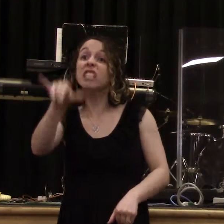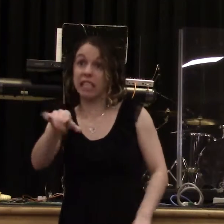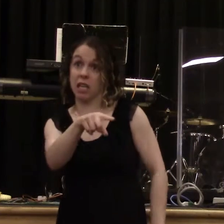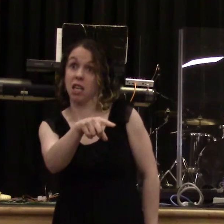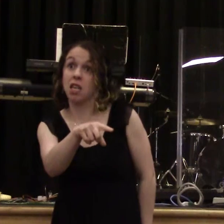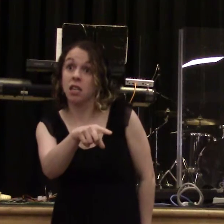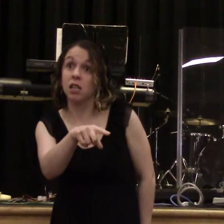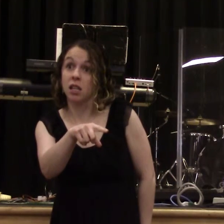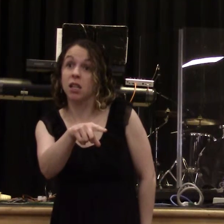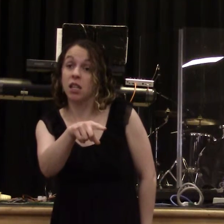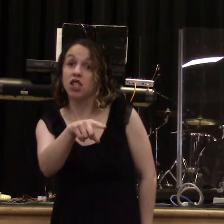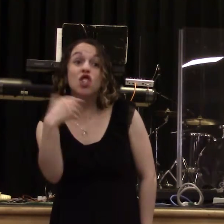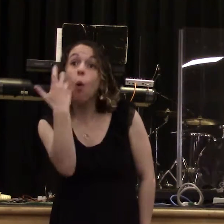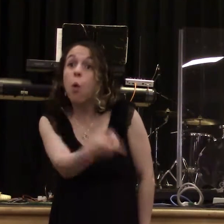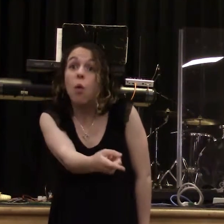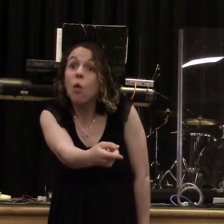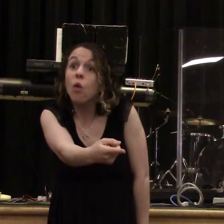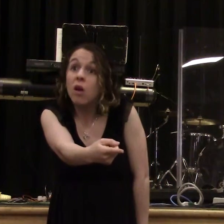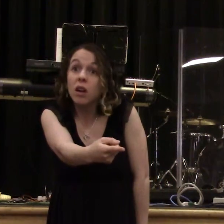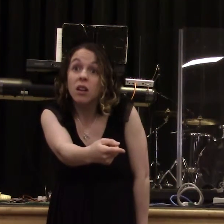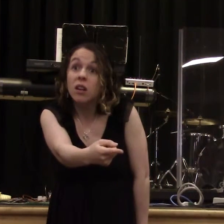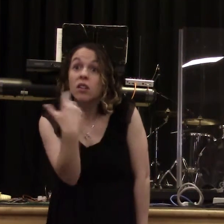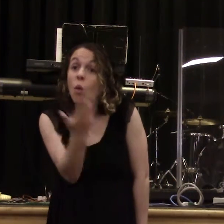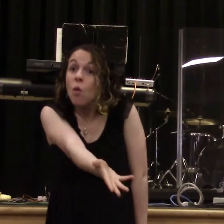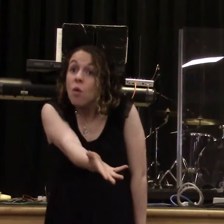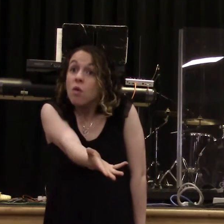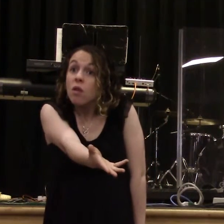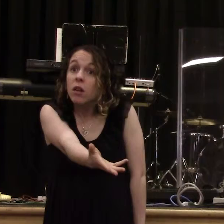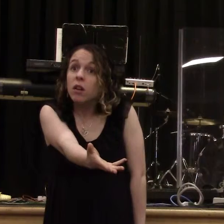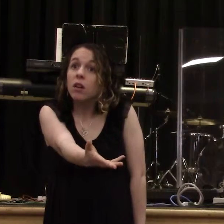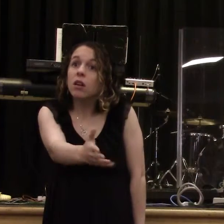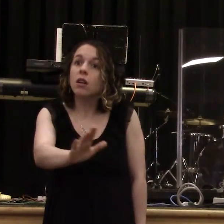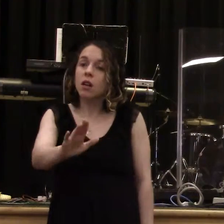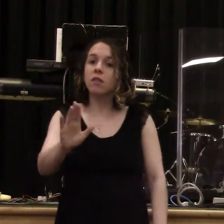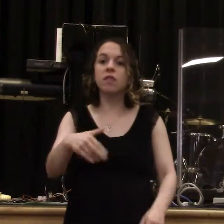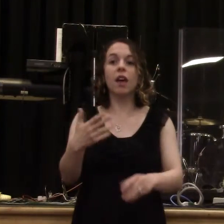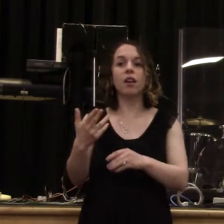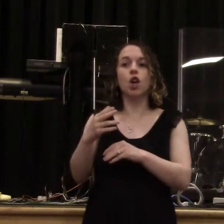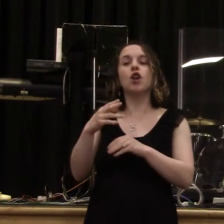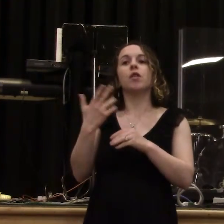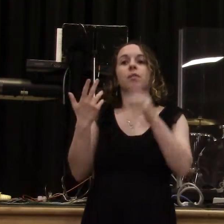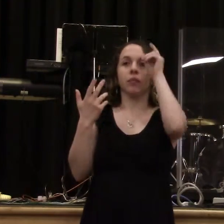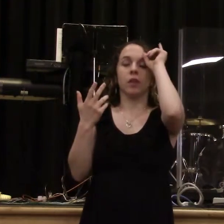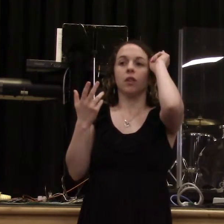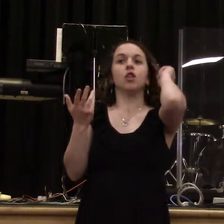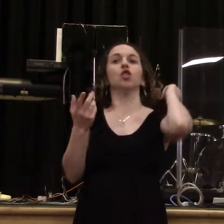That's what Jesus is saying. He's calling her Jezebel. Do know what mean? That's an Old Testament phrase to say she is an unclean,